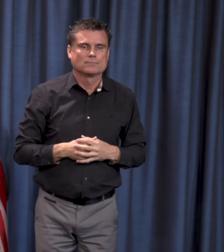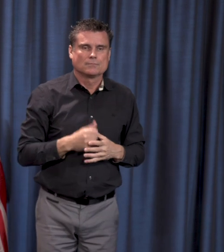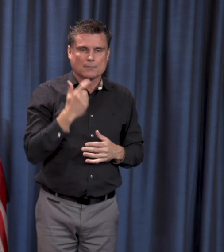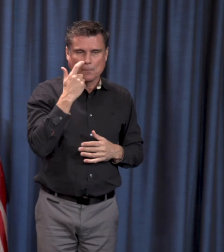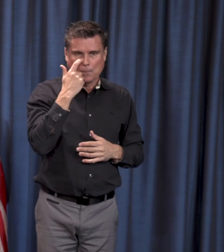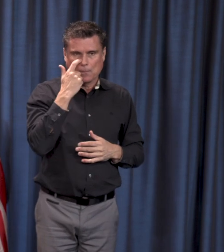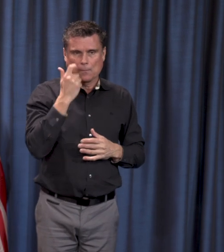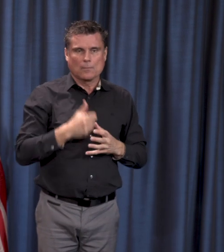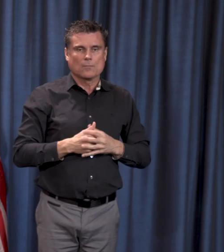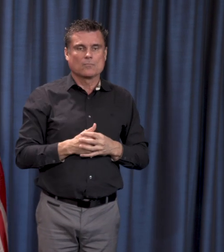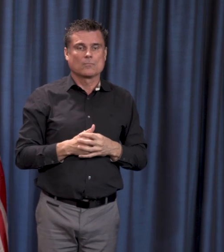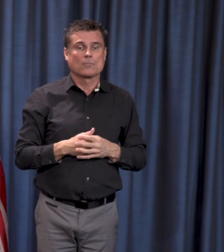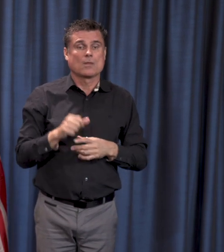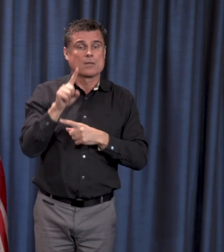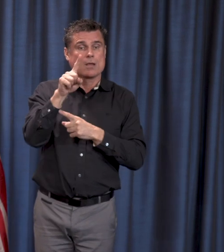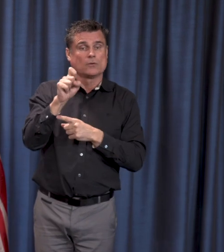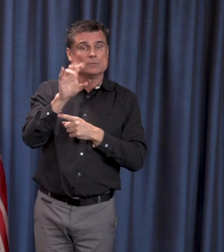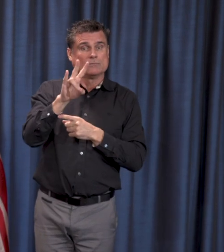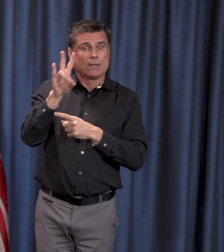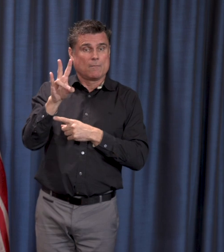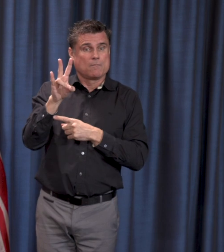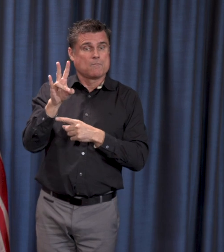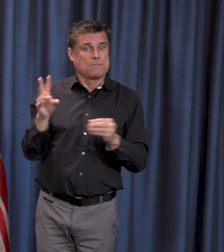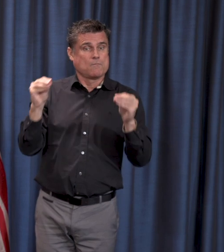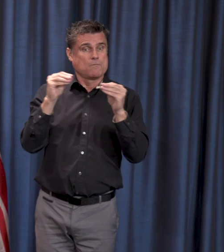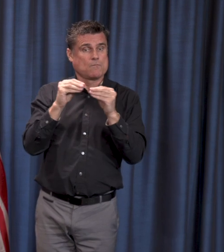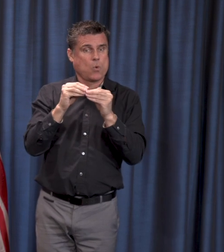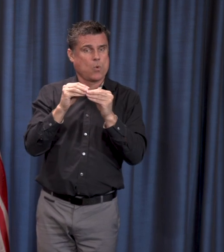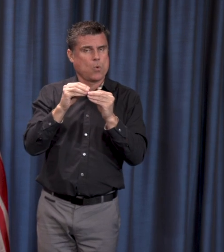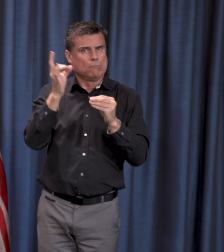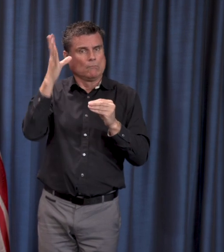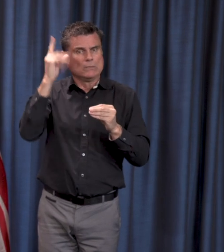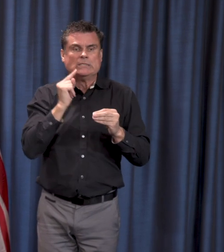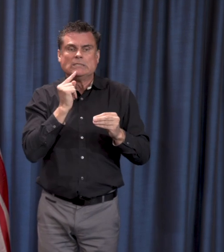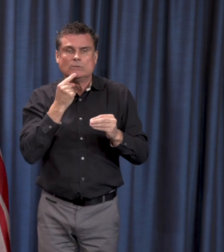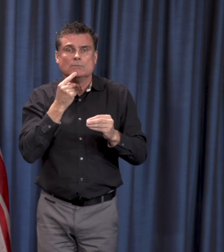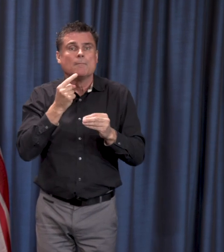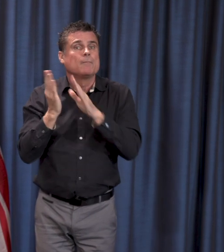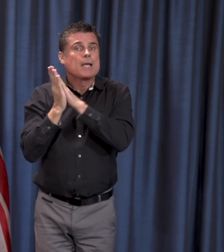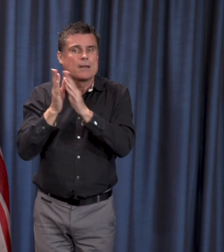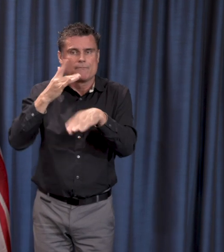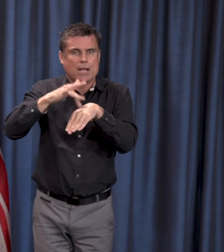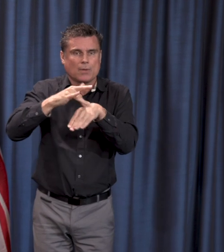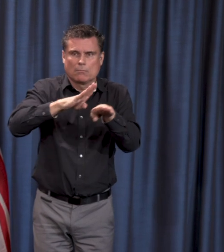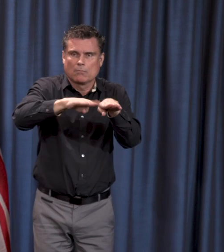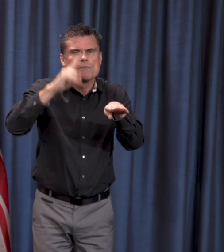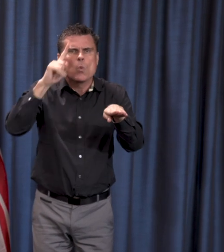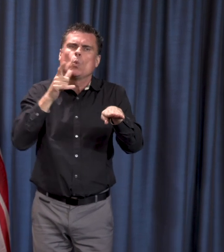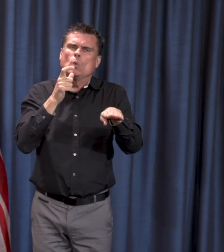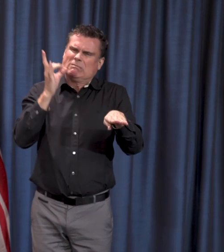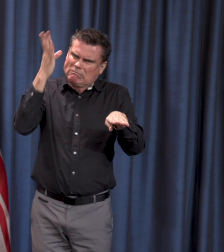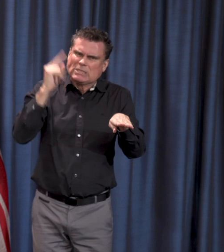by 177, are at 55.7%. And this is an extraordinary change, I think,